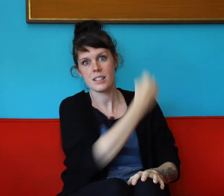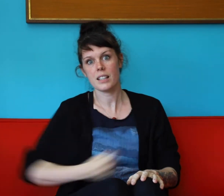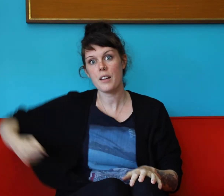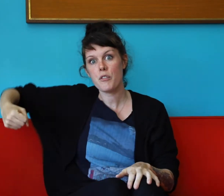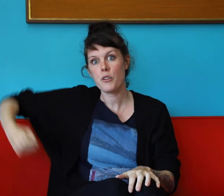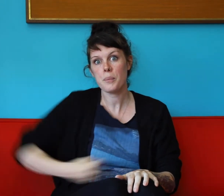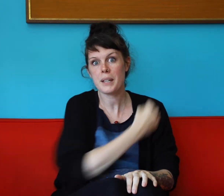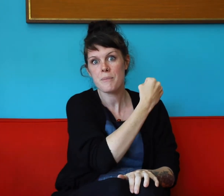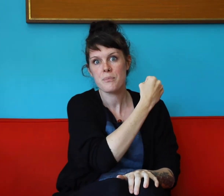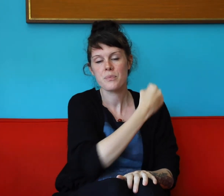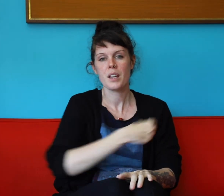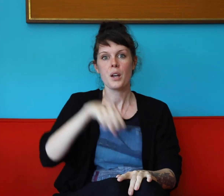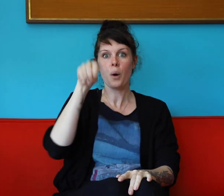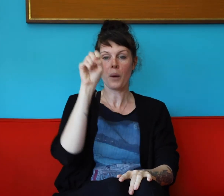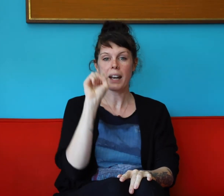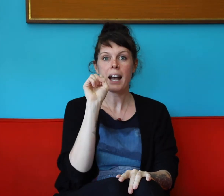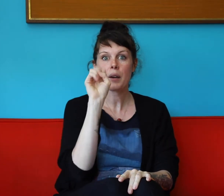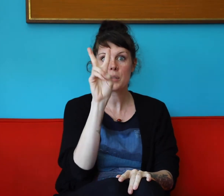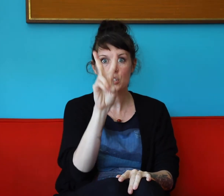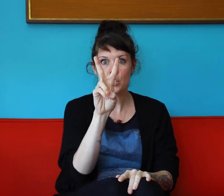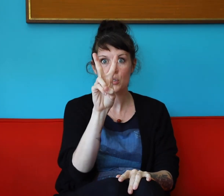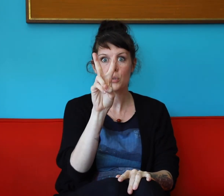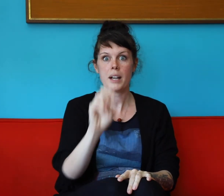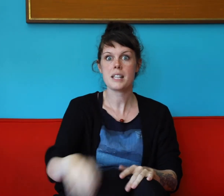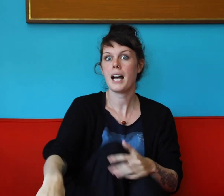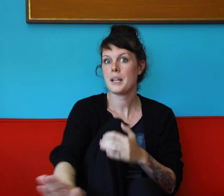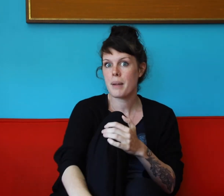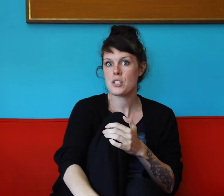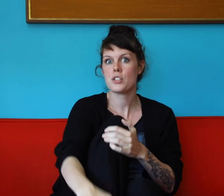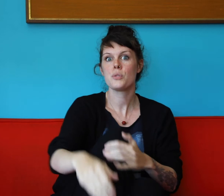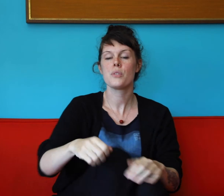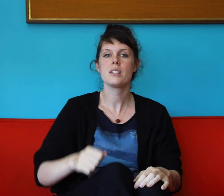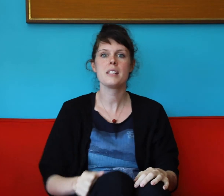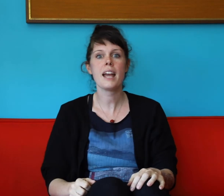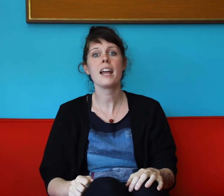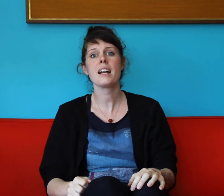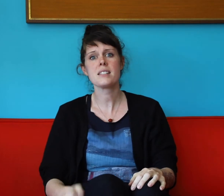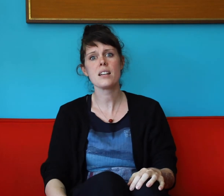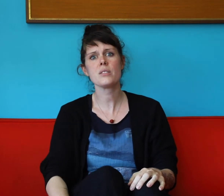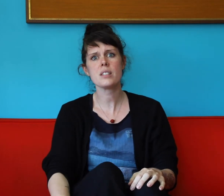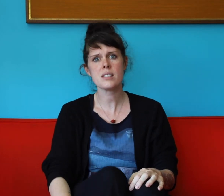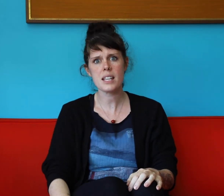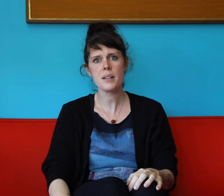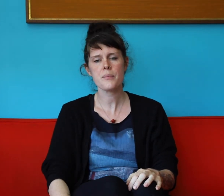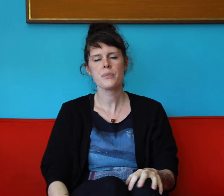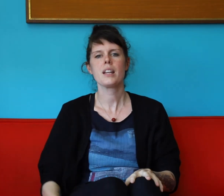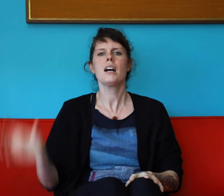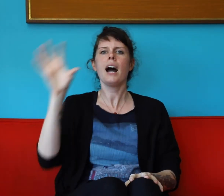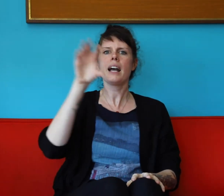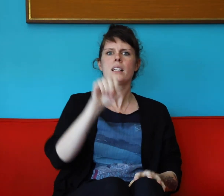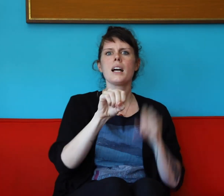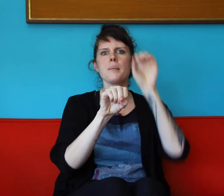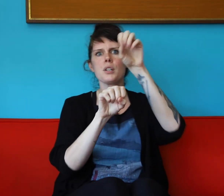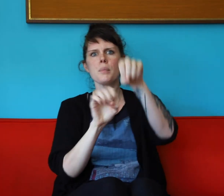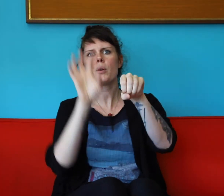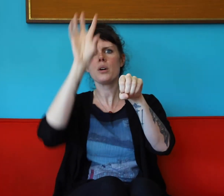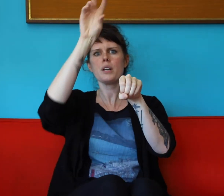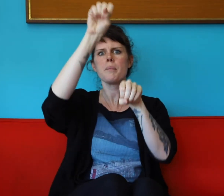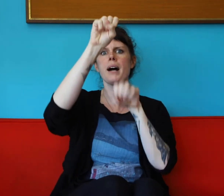the life for me. When I was two, I tied my shoe the day I sailed to sea. I climbed aboard a